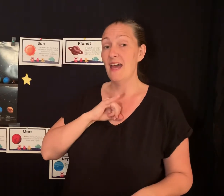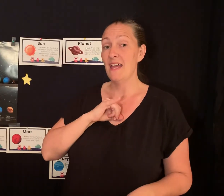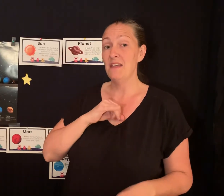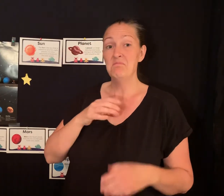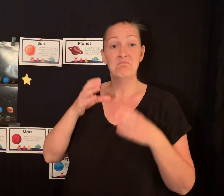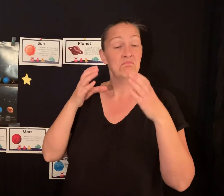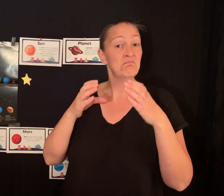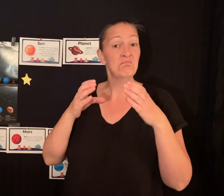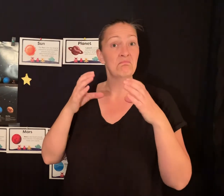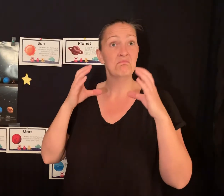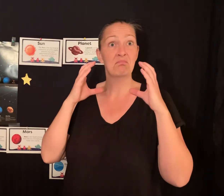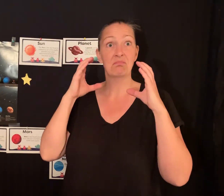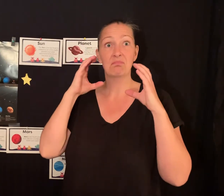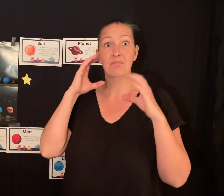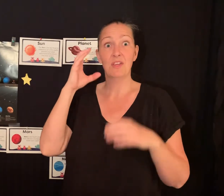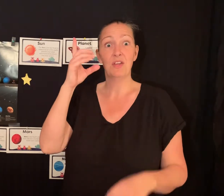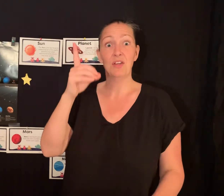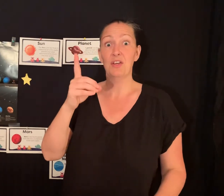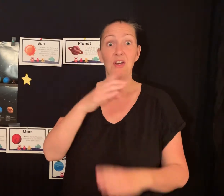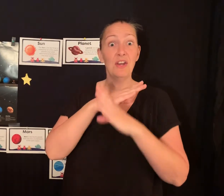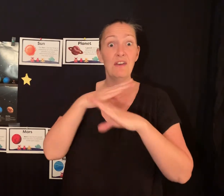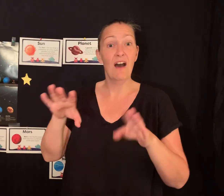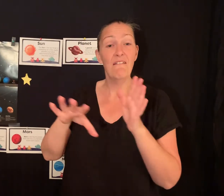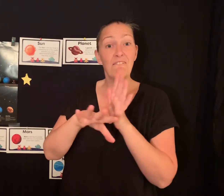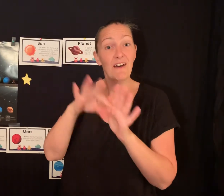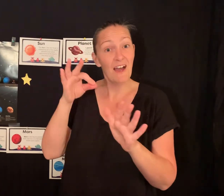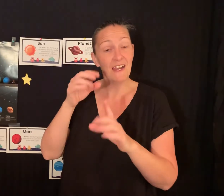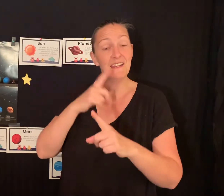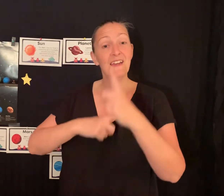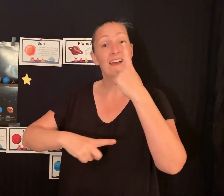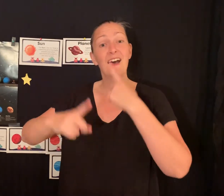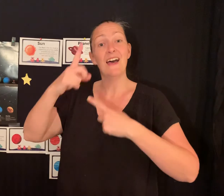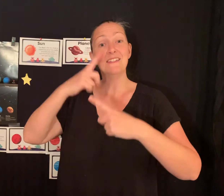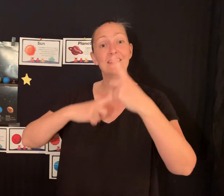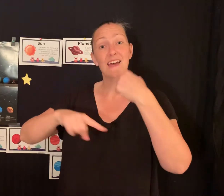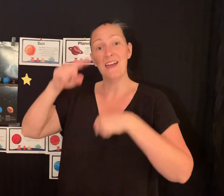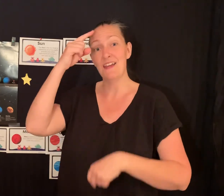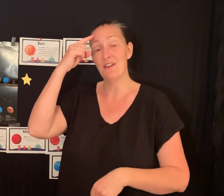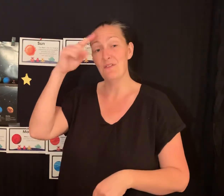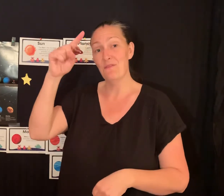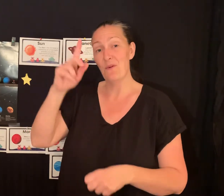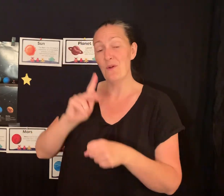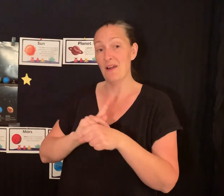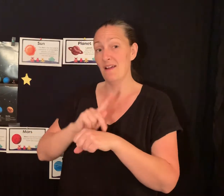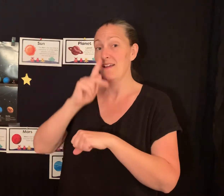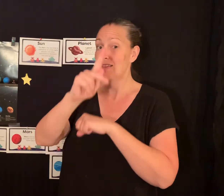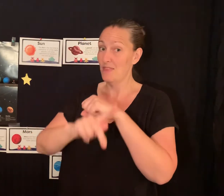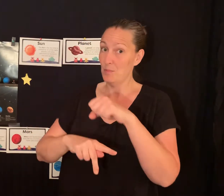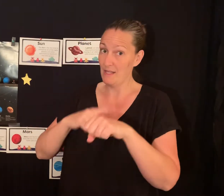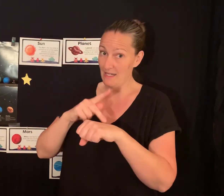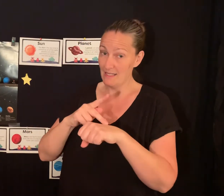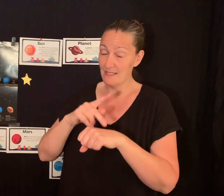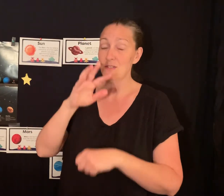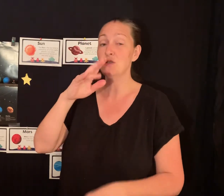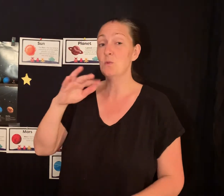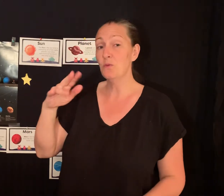could not find a sign for the planets. we'll